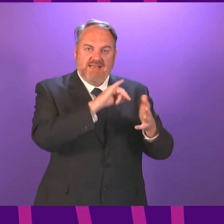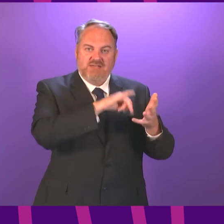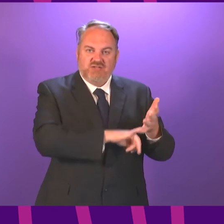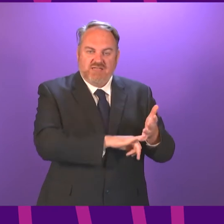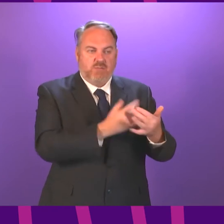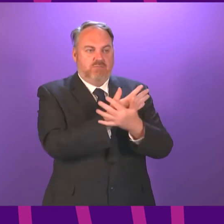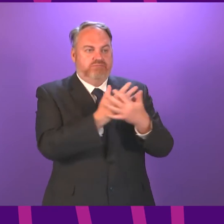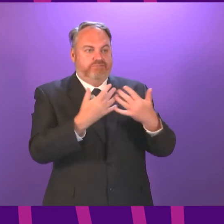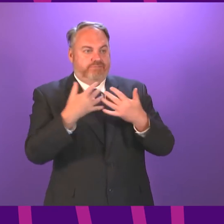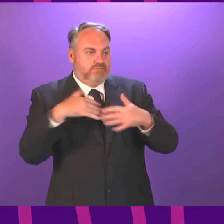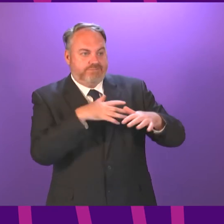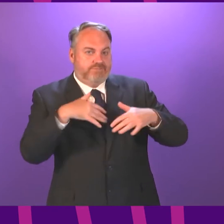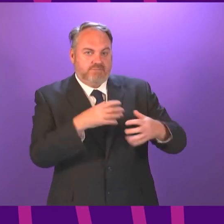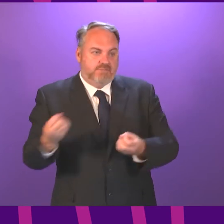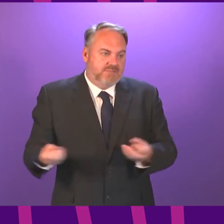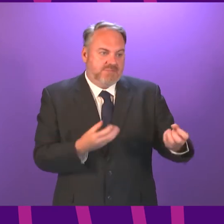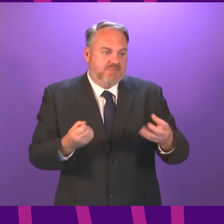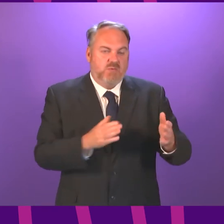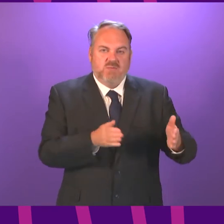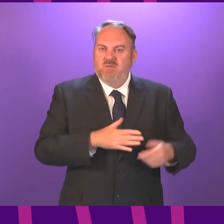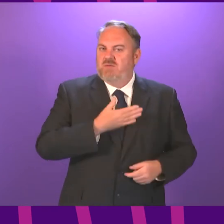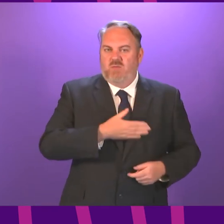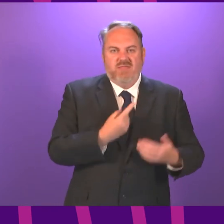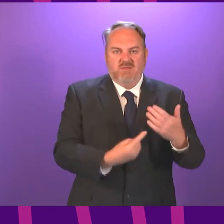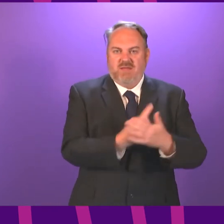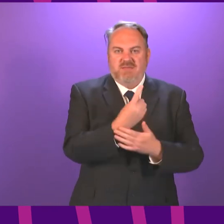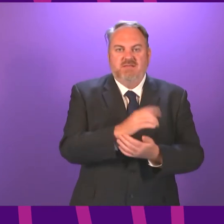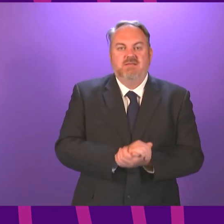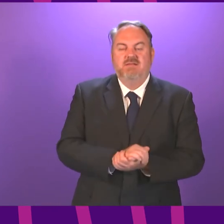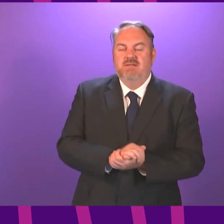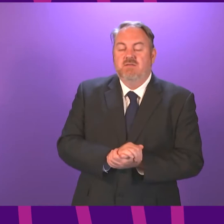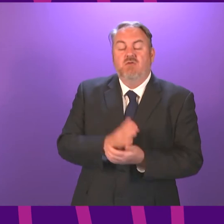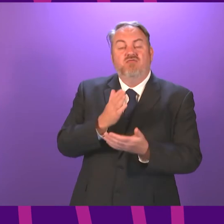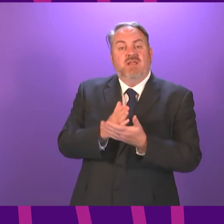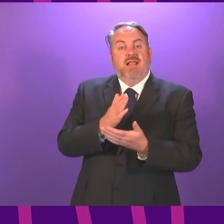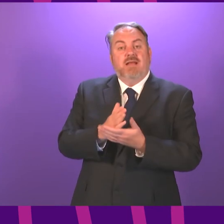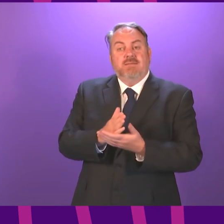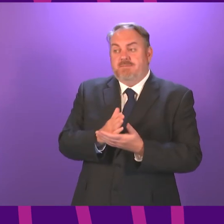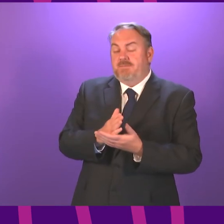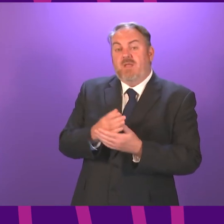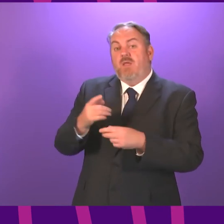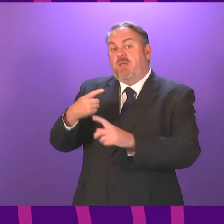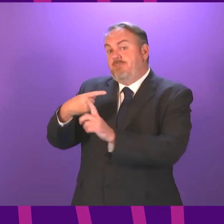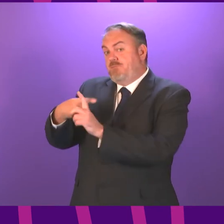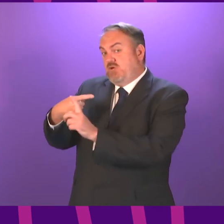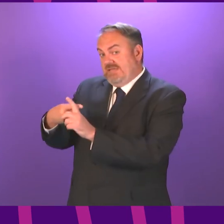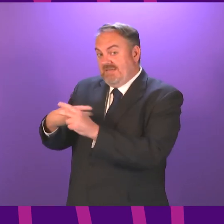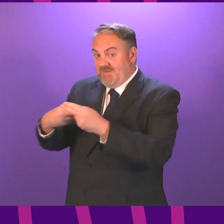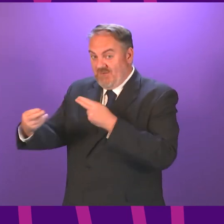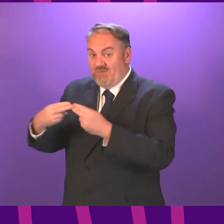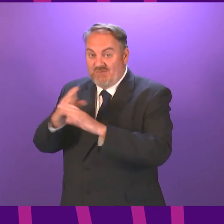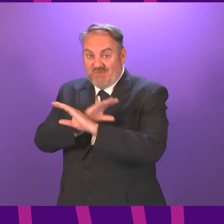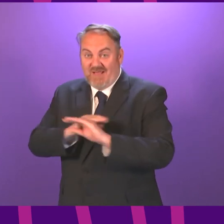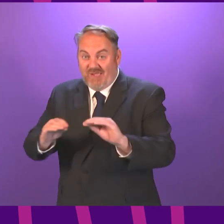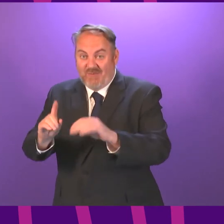data carefully as we make decisions about whether and when to ease restrictions further. But, on the upside, and I want to stress, I